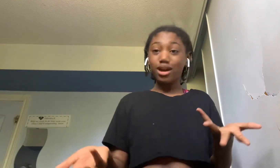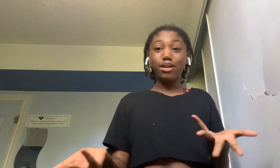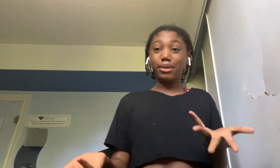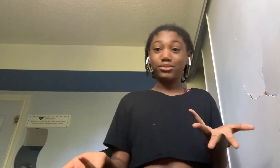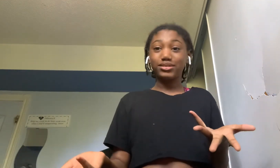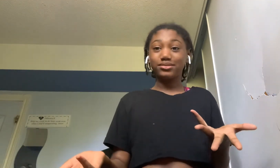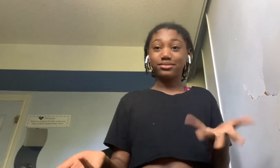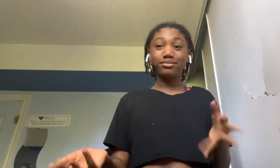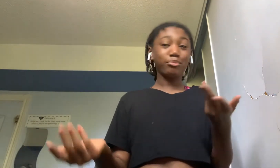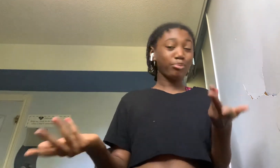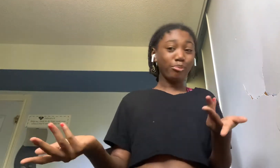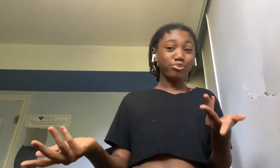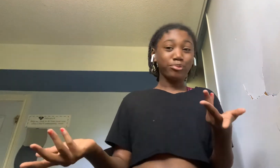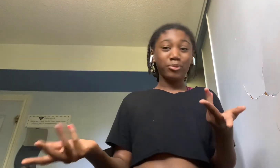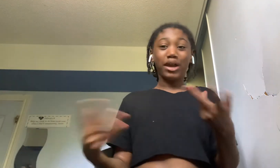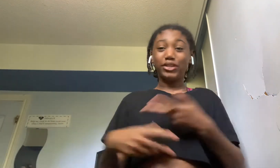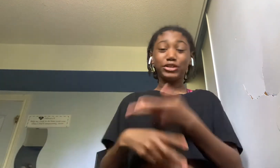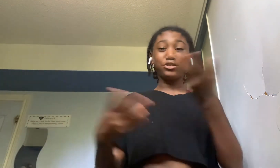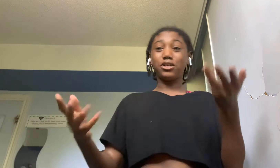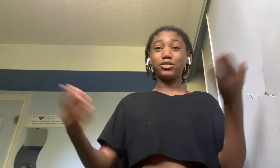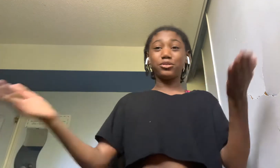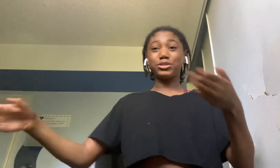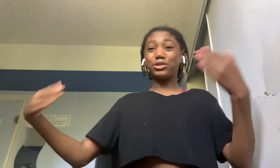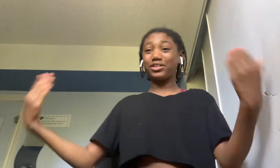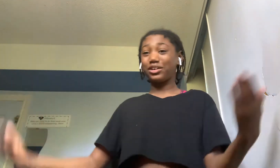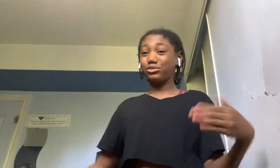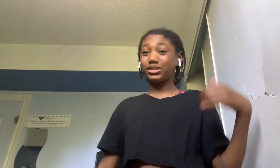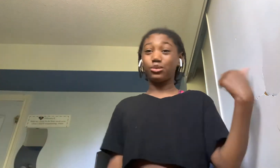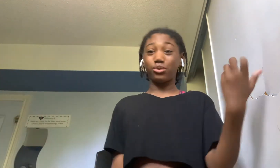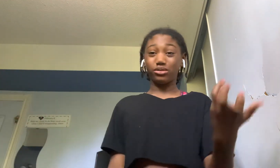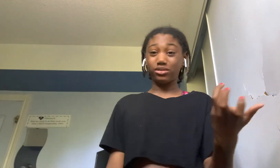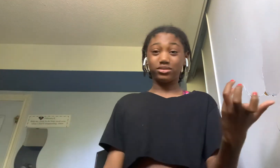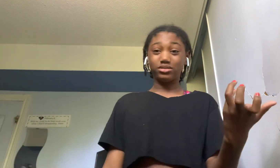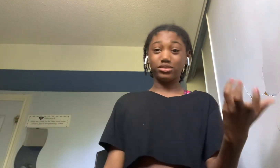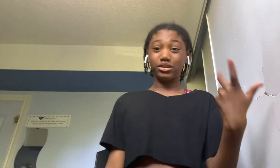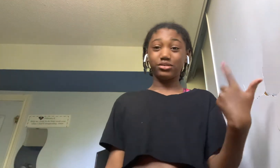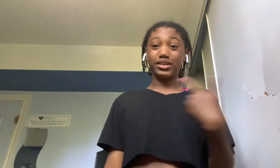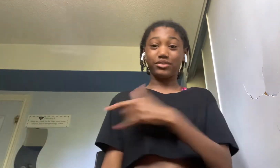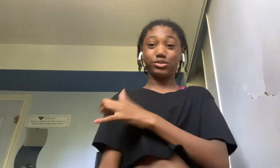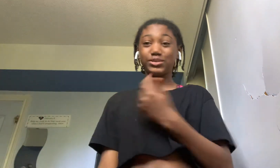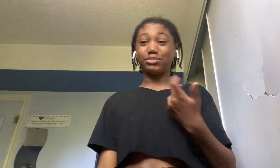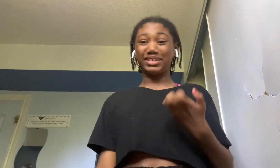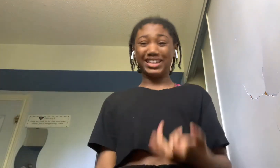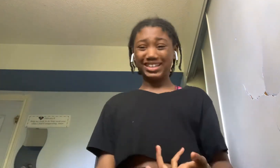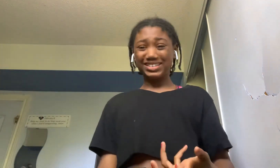talk about i think you all know what's going on in the world so i don't really have to explain it